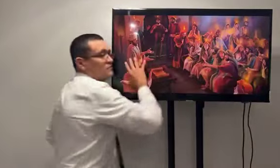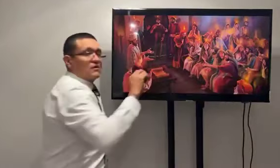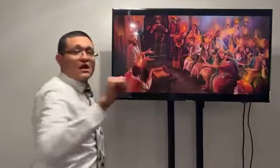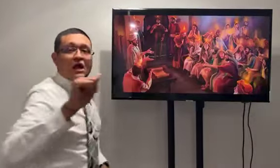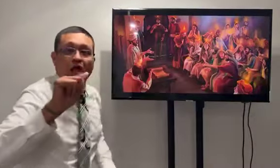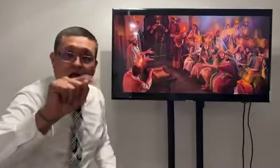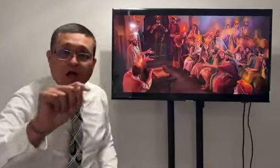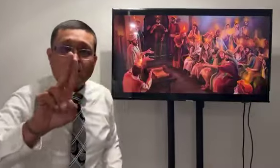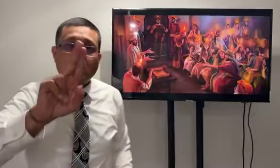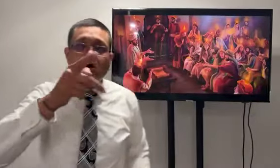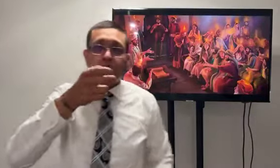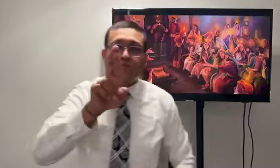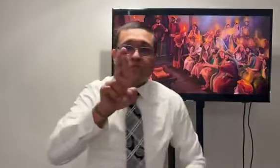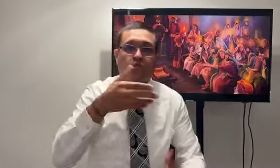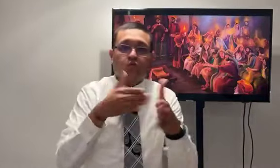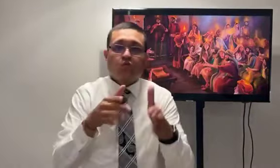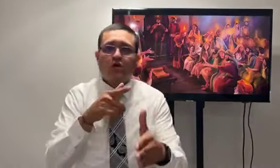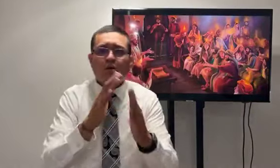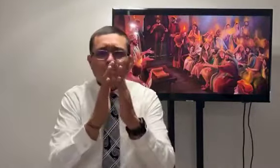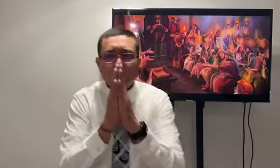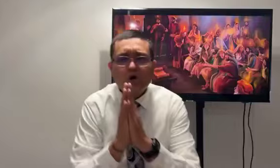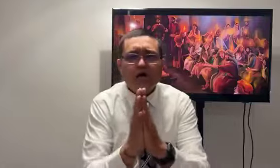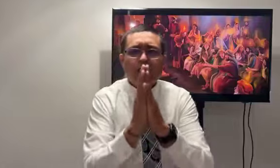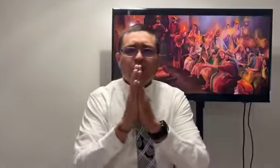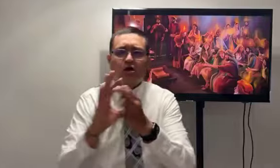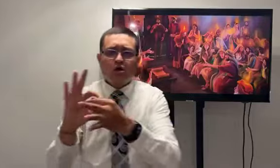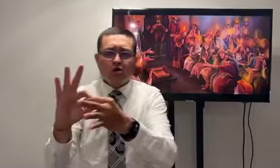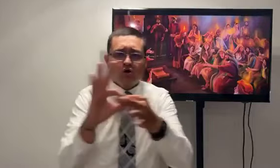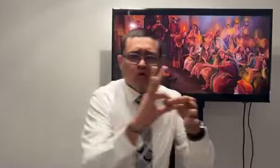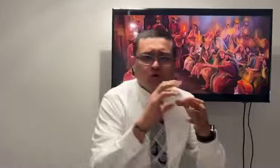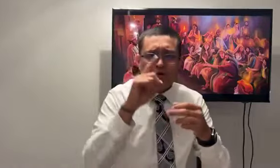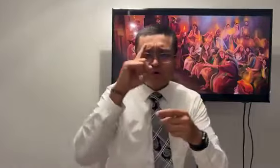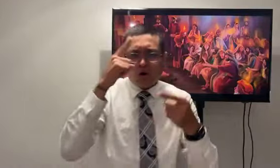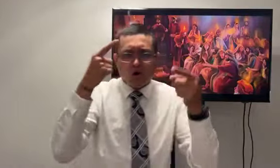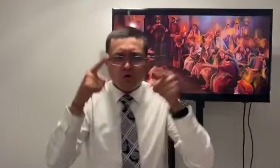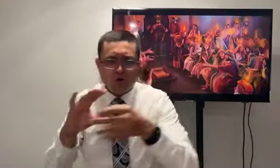so the upper room was filled with both men and women they were in there praying connected